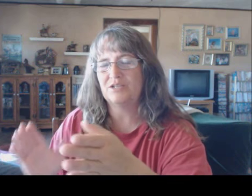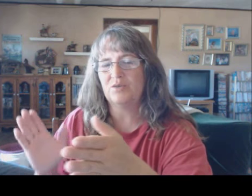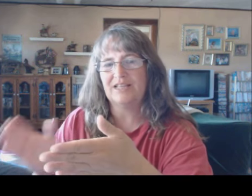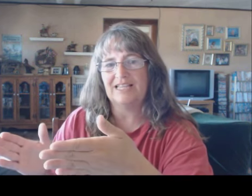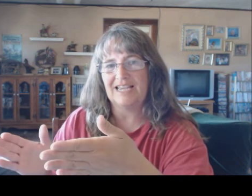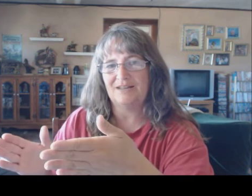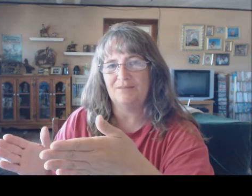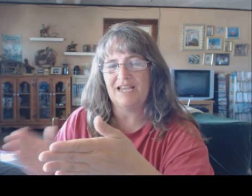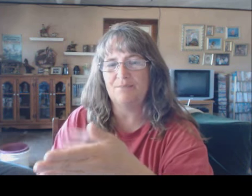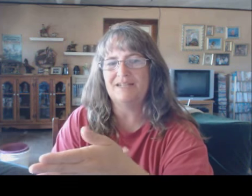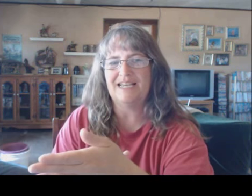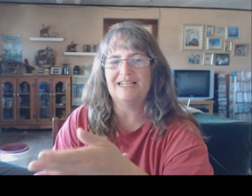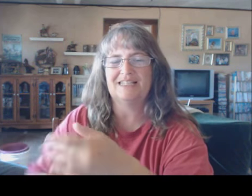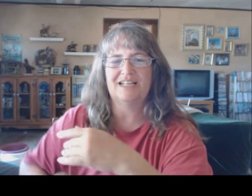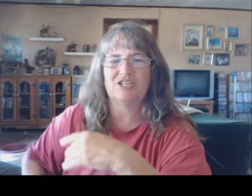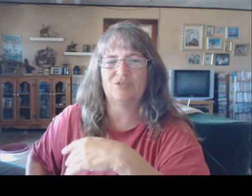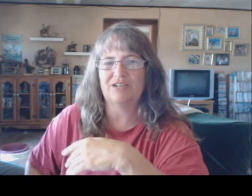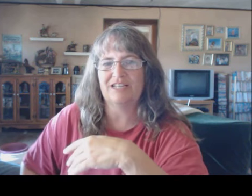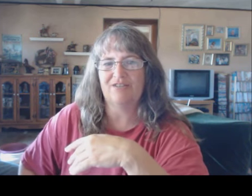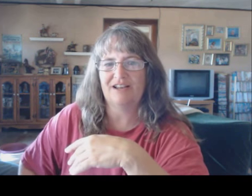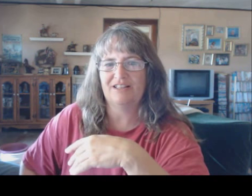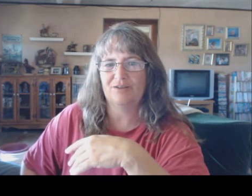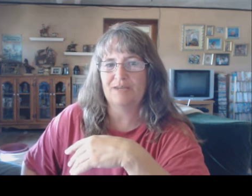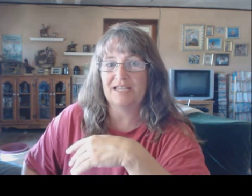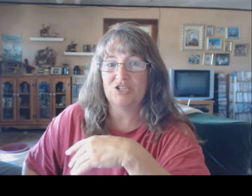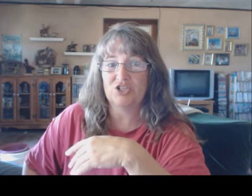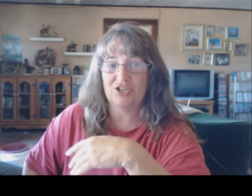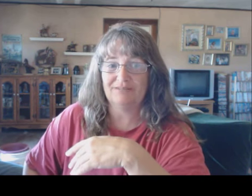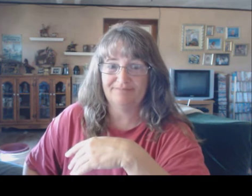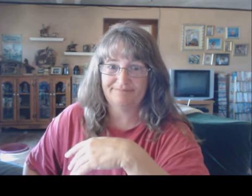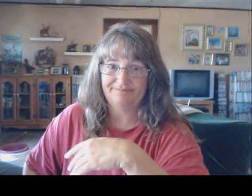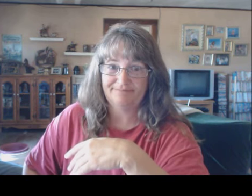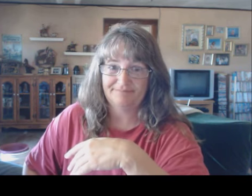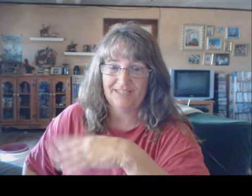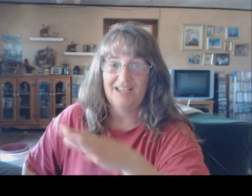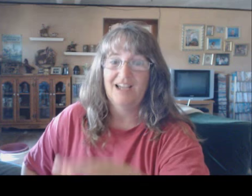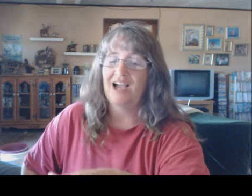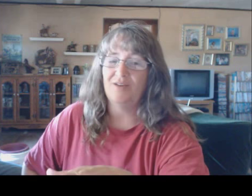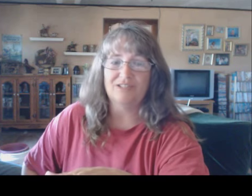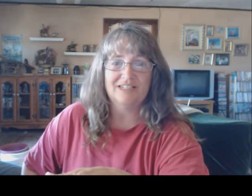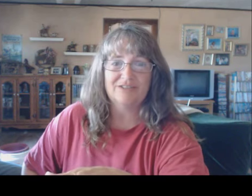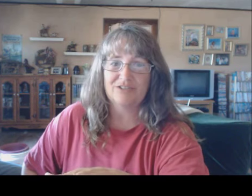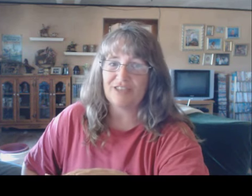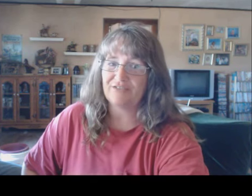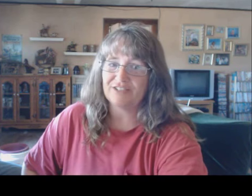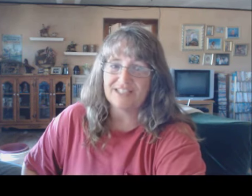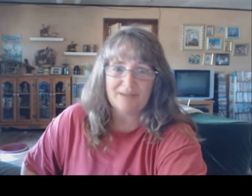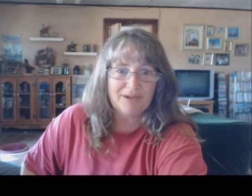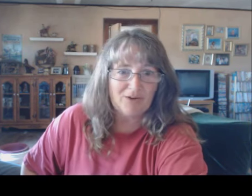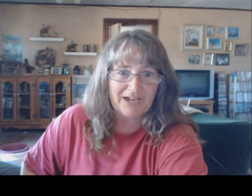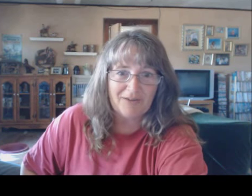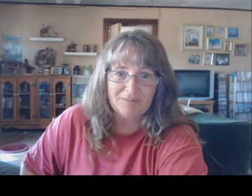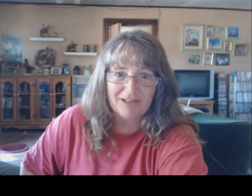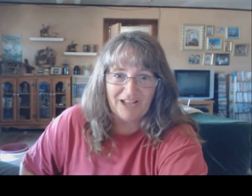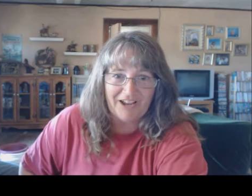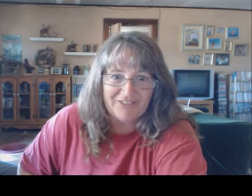between the gate and me. And Bidet decided she wanted to get right in there and be itched on. I was never so thankful to see that big old cow in my life.